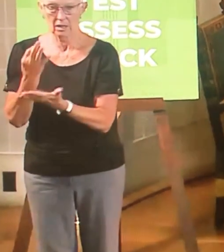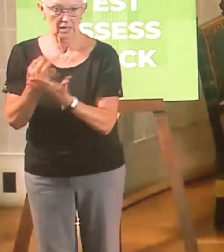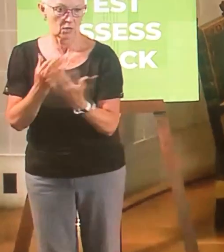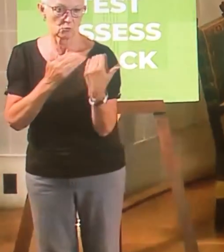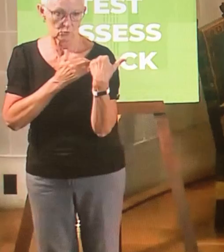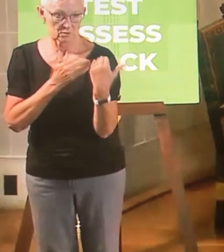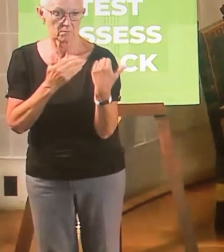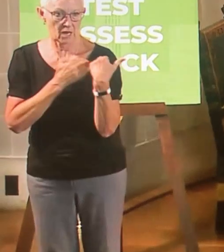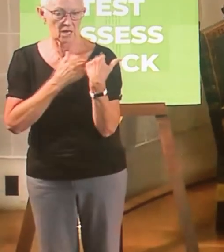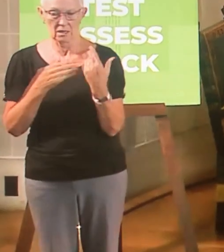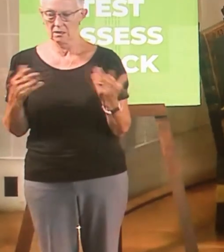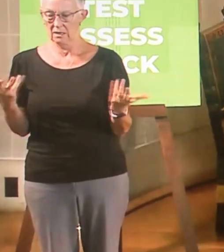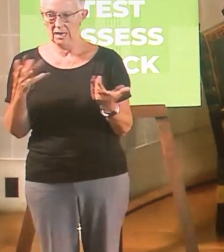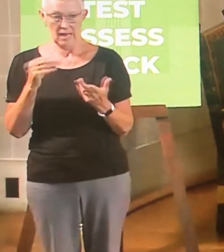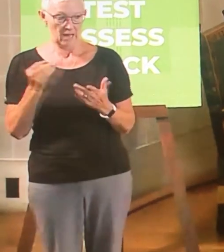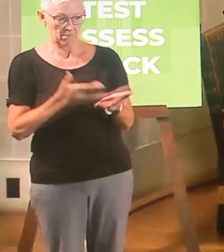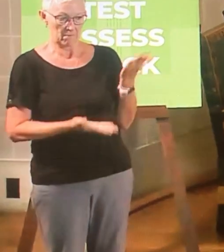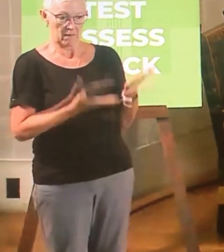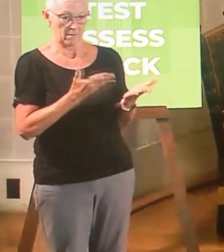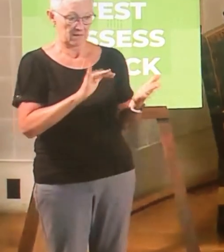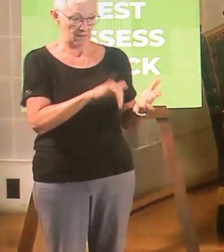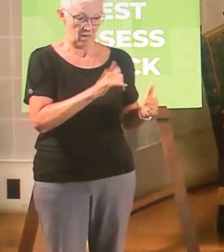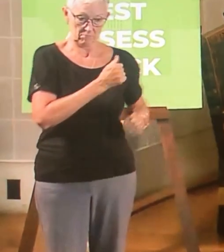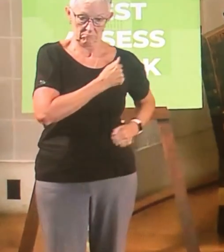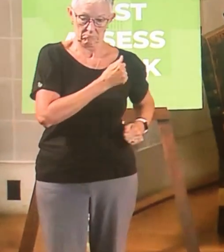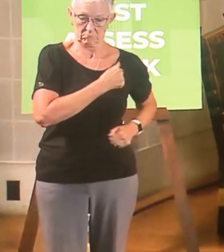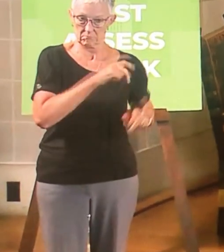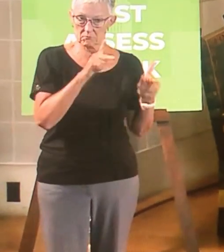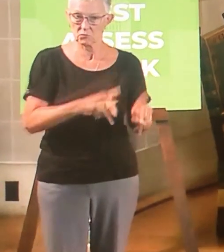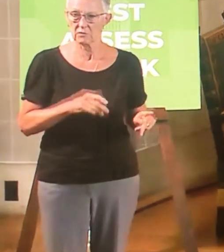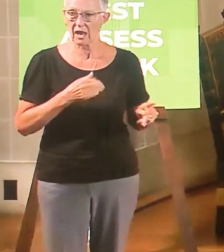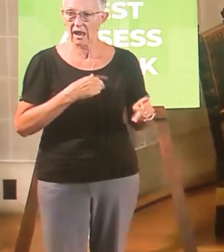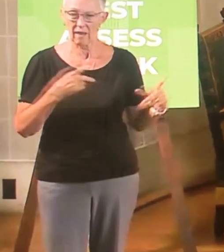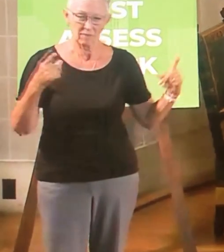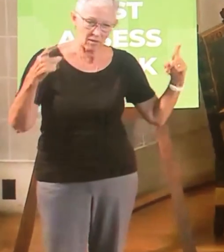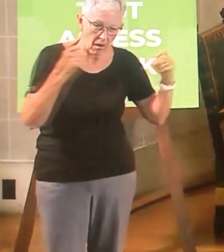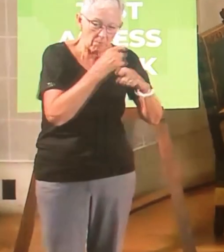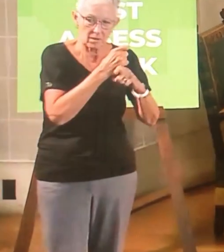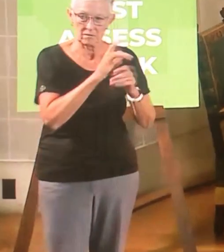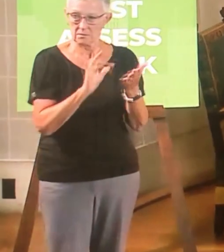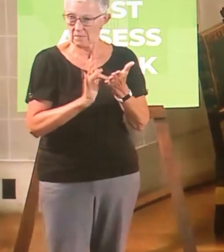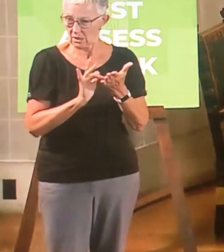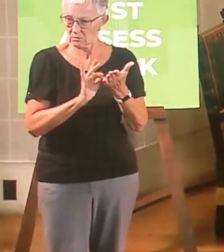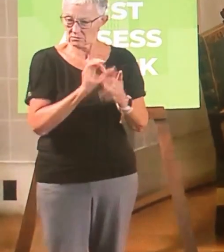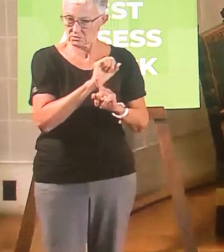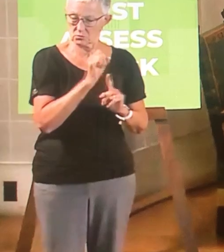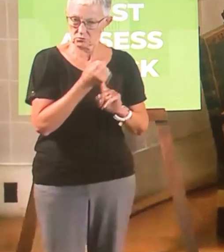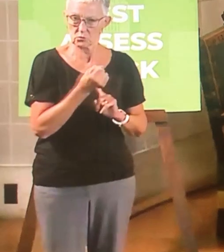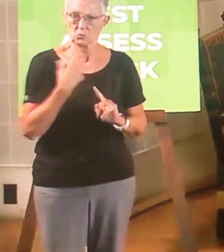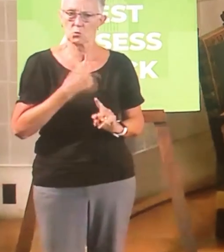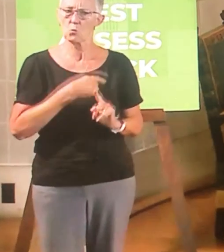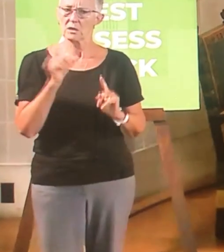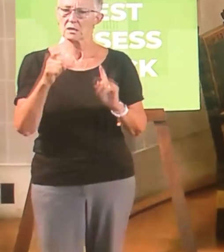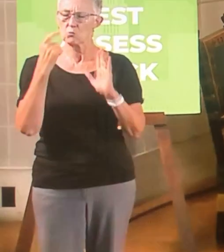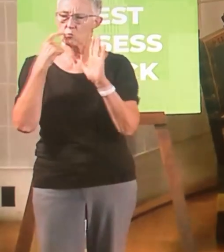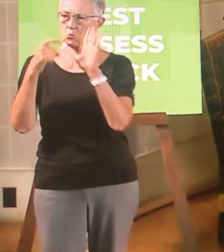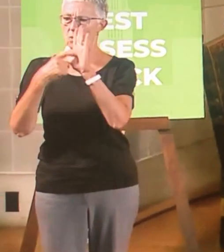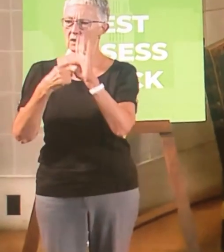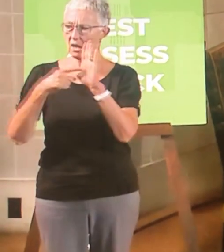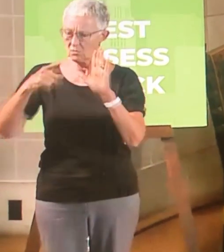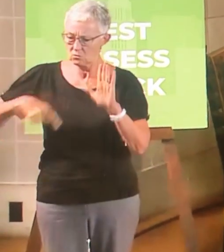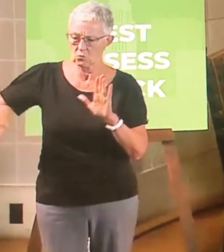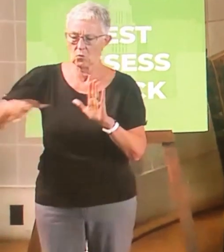the complex medical conditions that maybe accompany their loved one and so forth. So we need to recognize these heroes in our